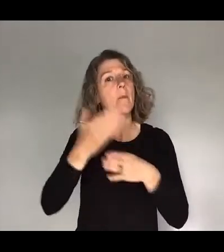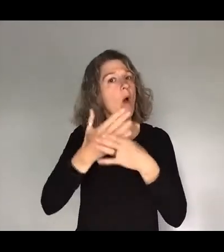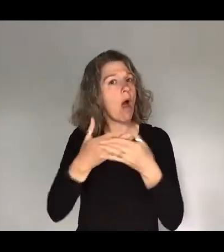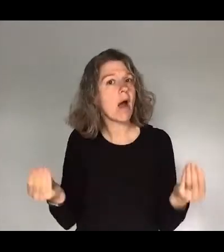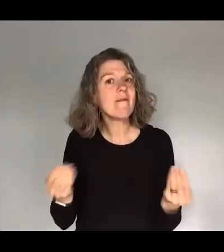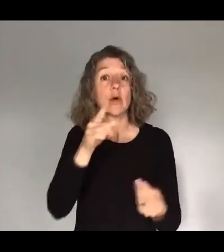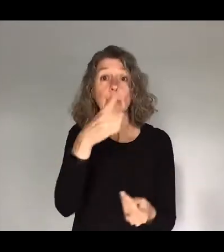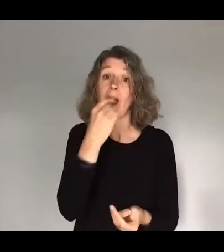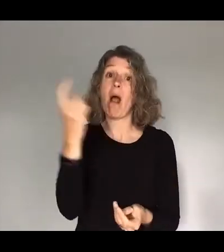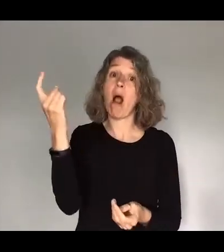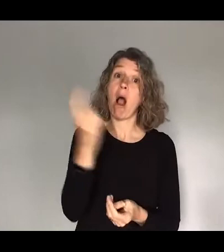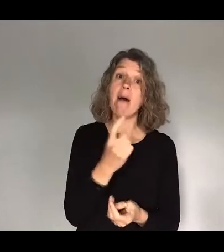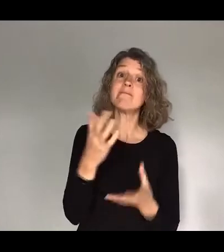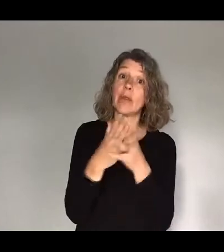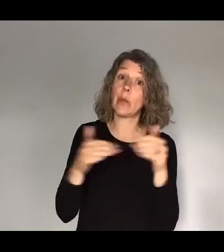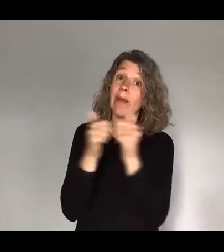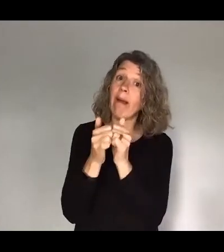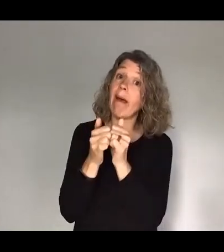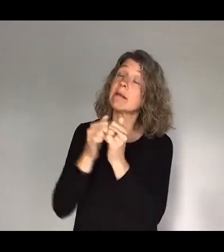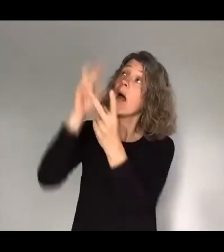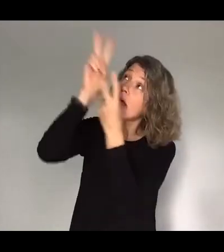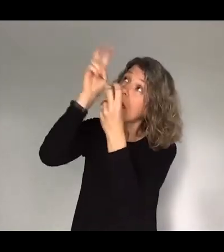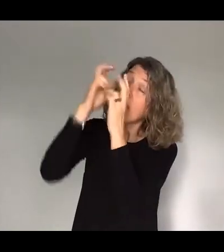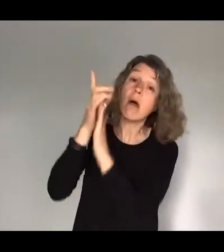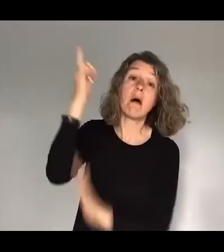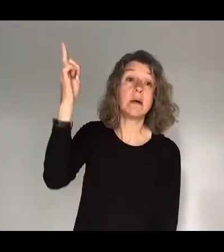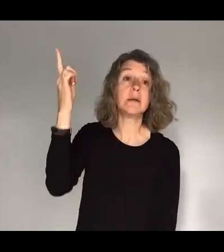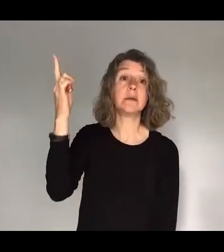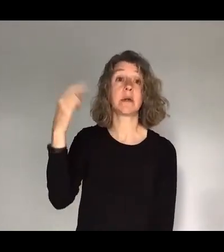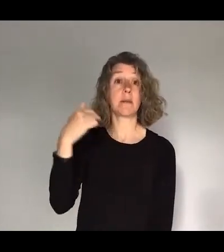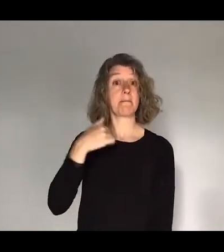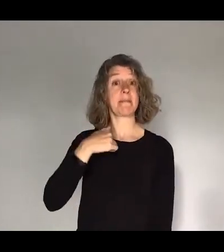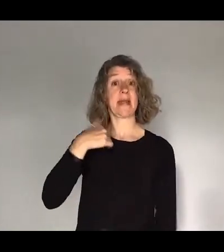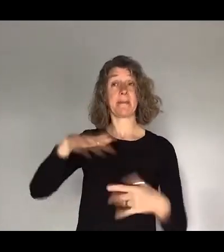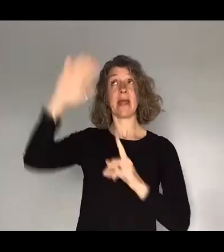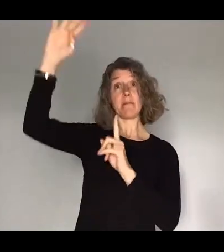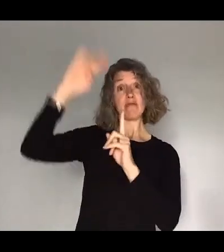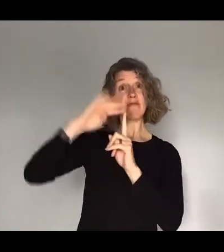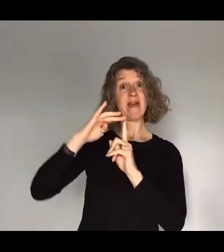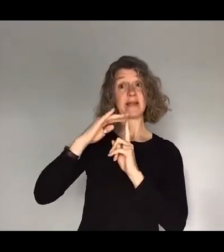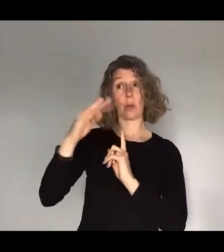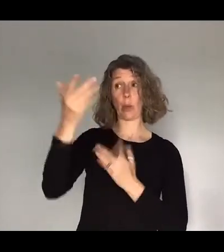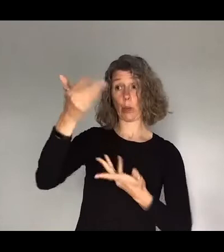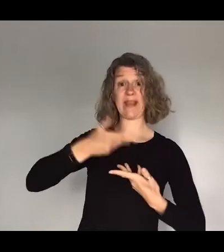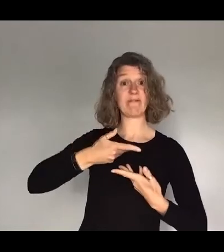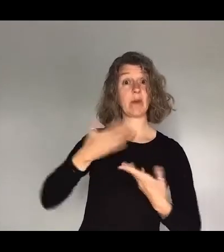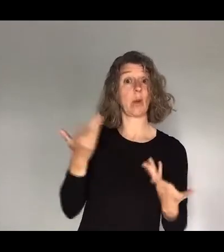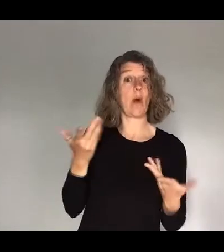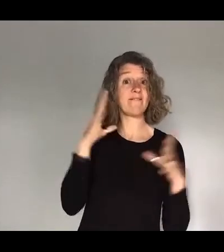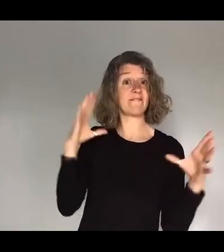hear from God. I've had, I've actually had a prophetic word given to me at Focus, which has completely transformed my life. And I